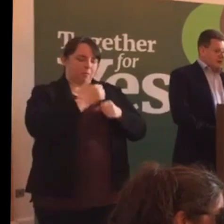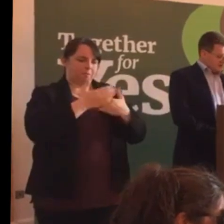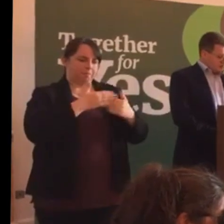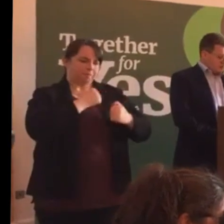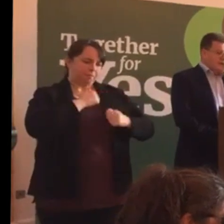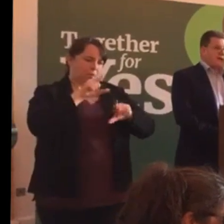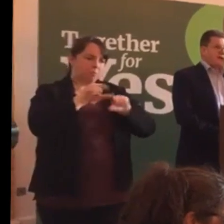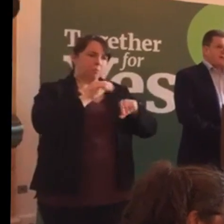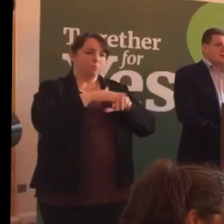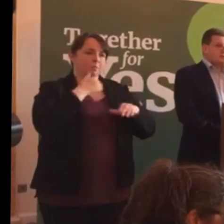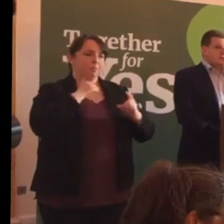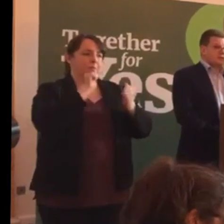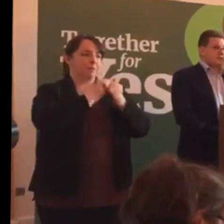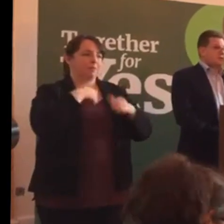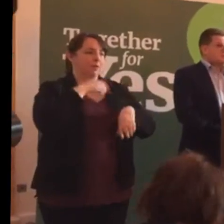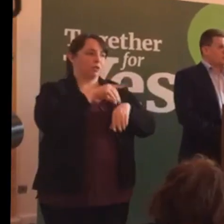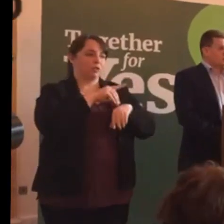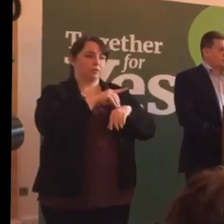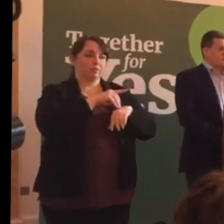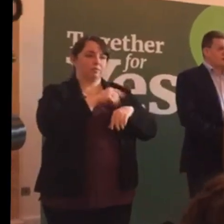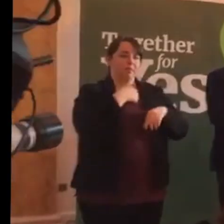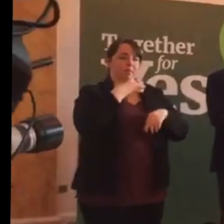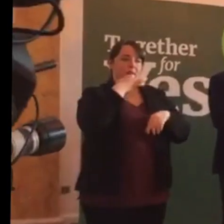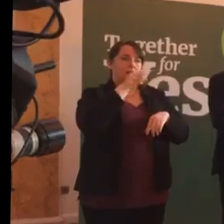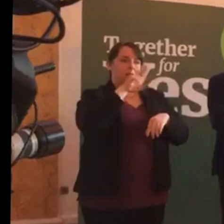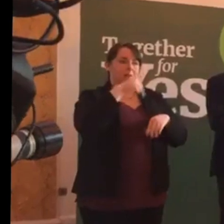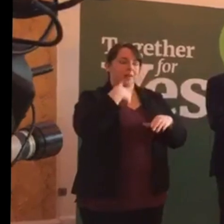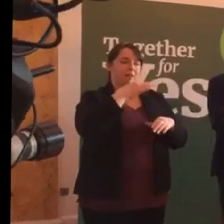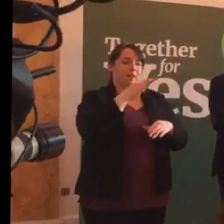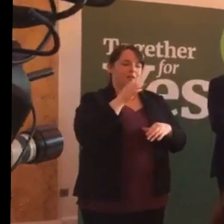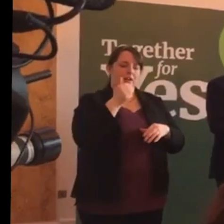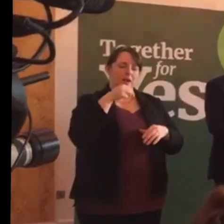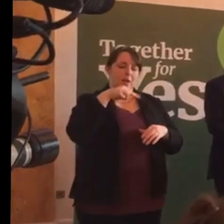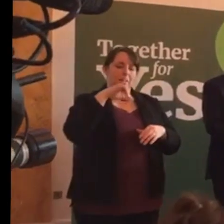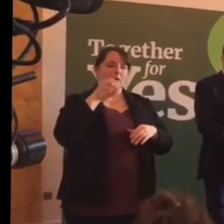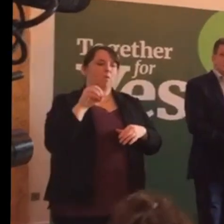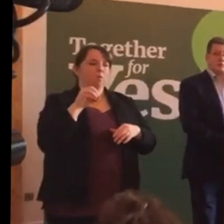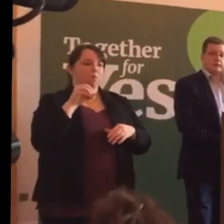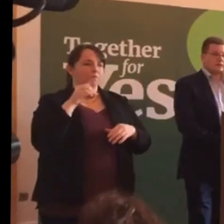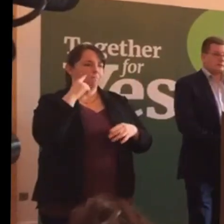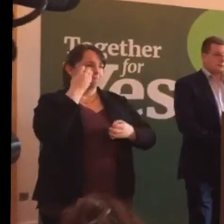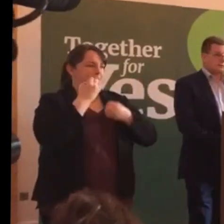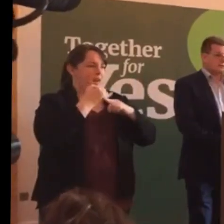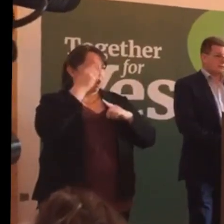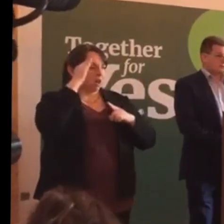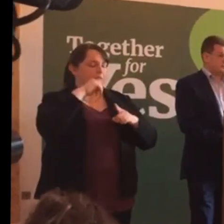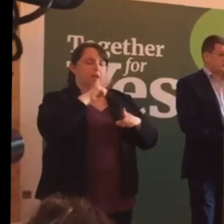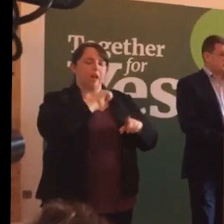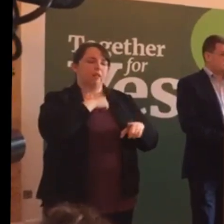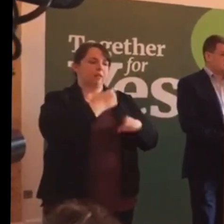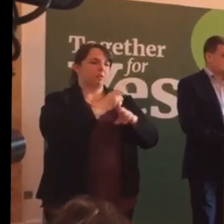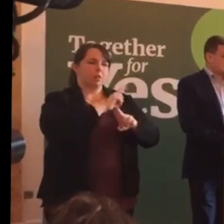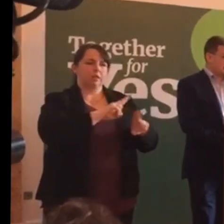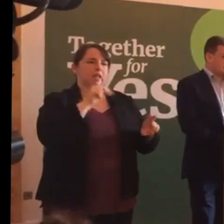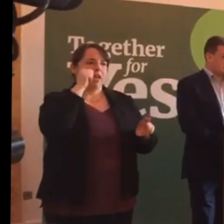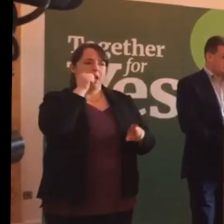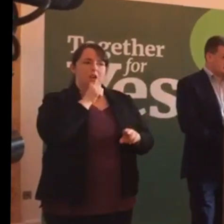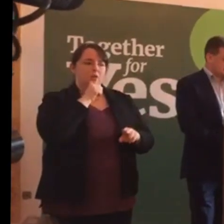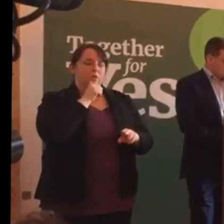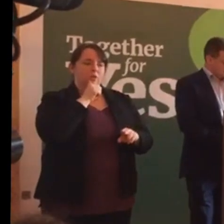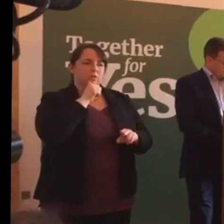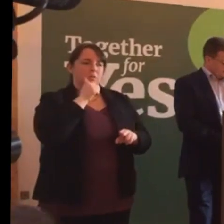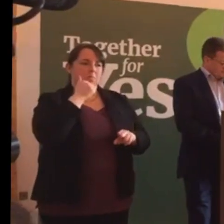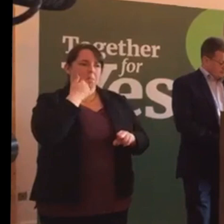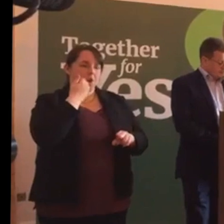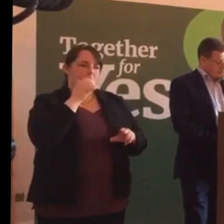We asked if we could get an amniacin thesis but we couldn't get one in Ireland at what time? I think because of the risk of inducing a miscarriage.